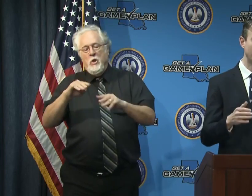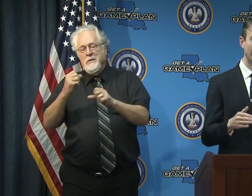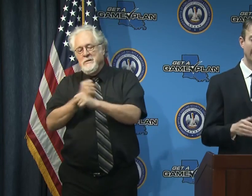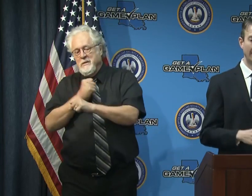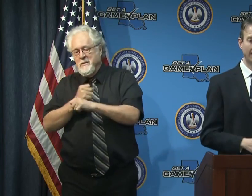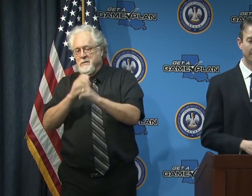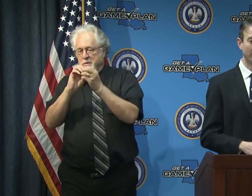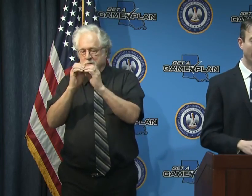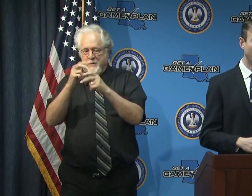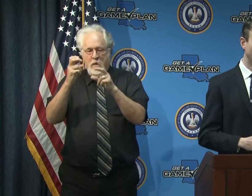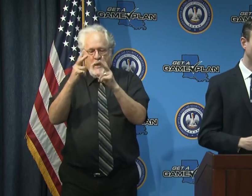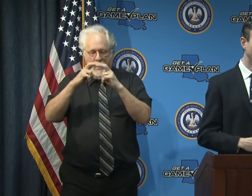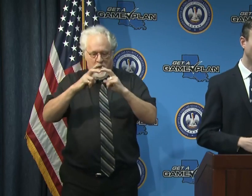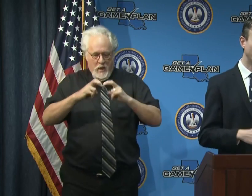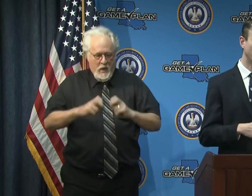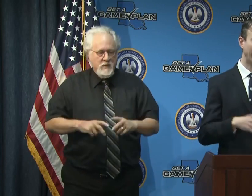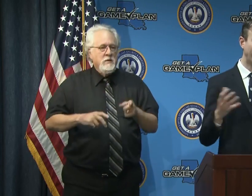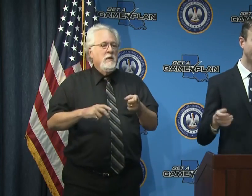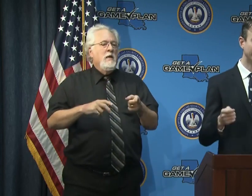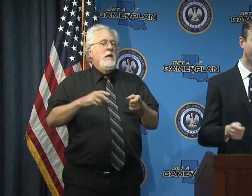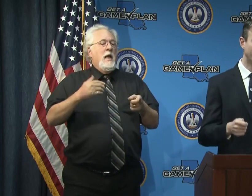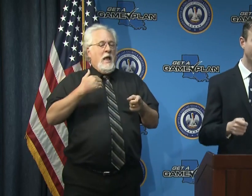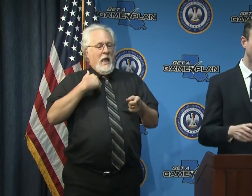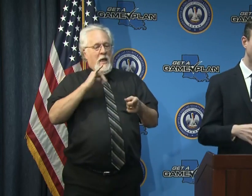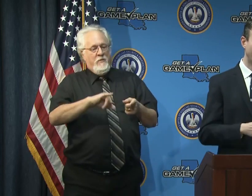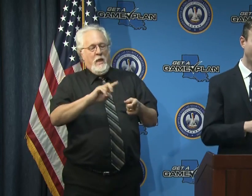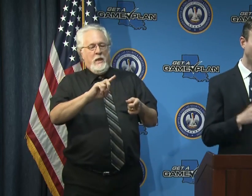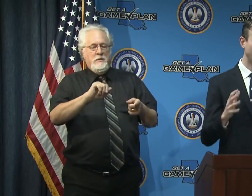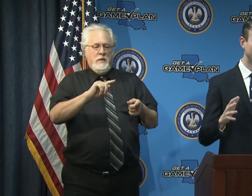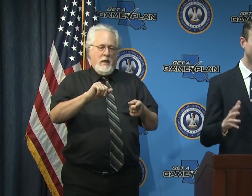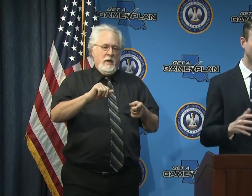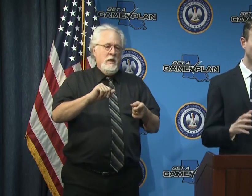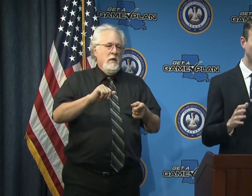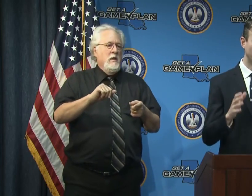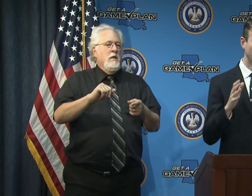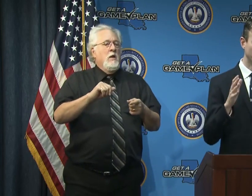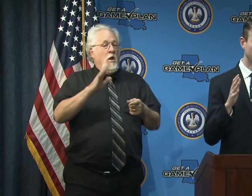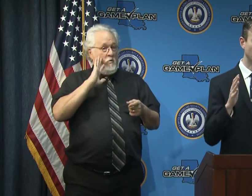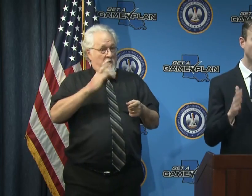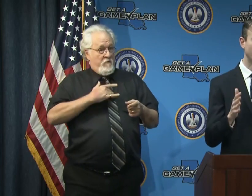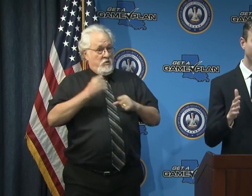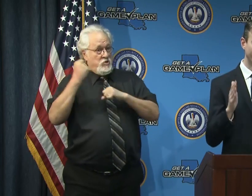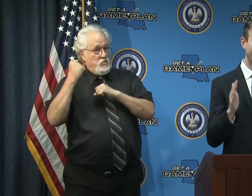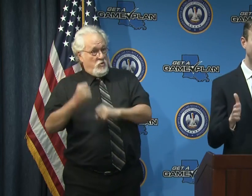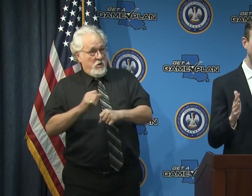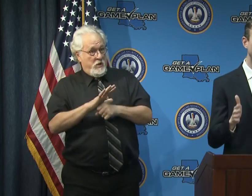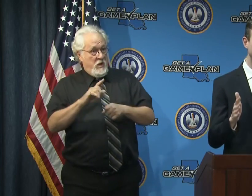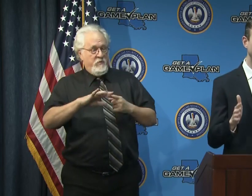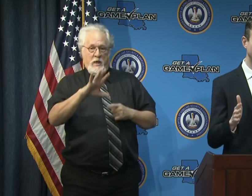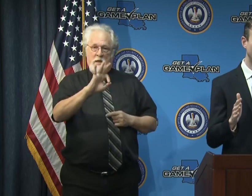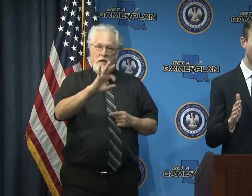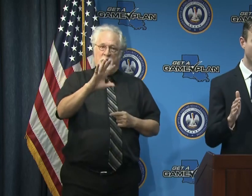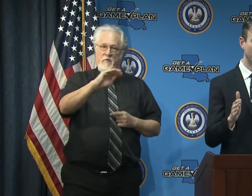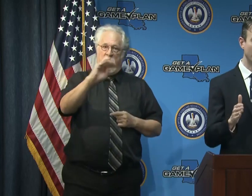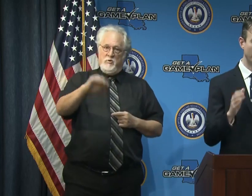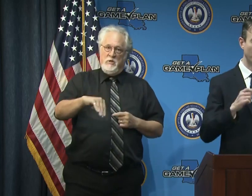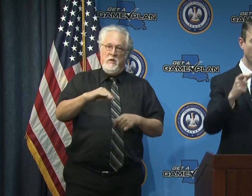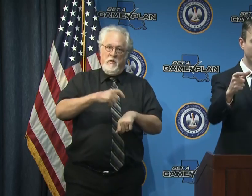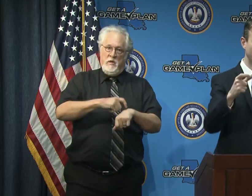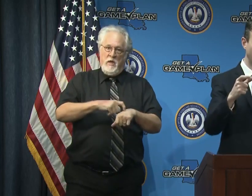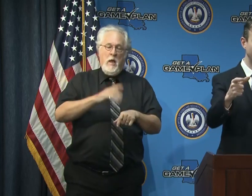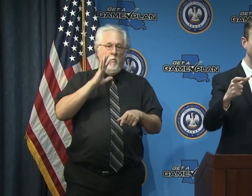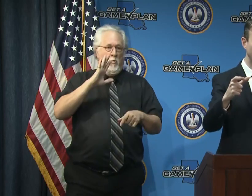and we say you know if we had this data enough of these data would we feel strongly enough that 95 percent of the time